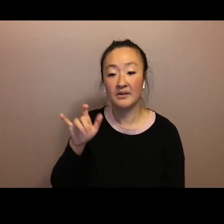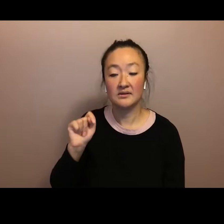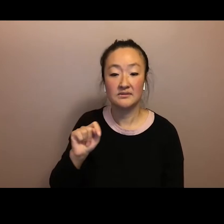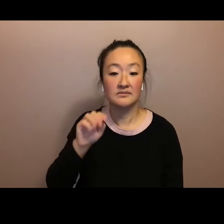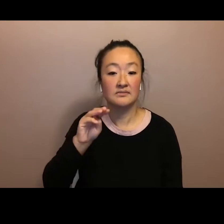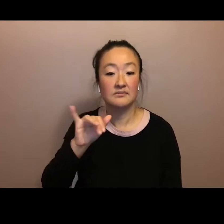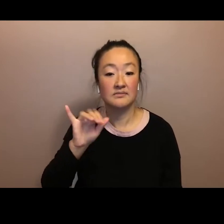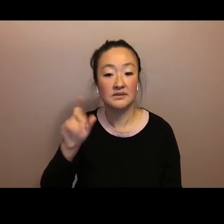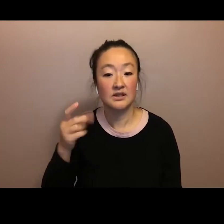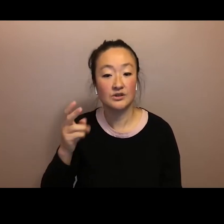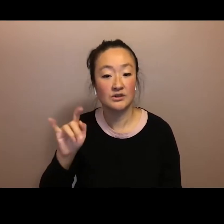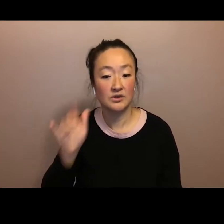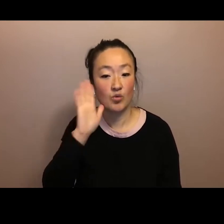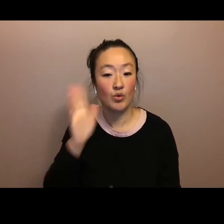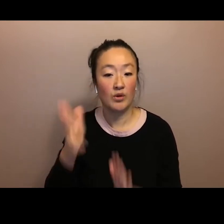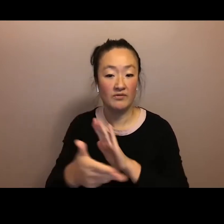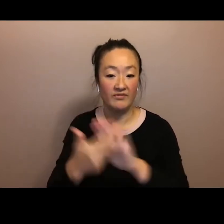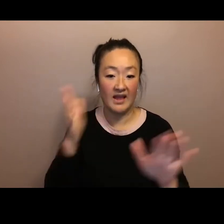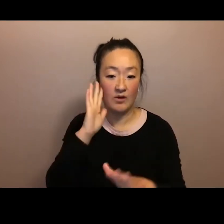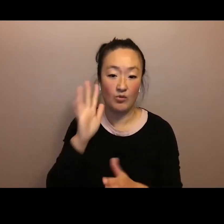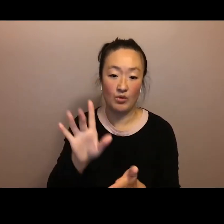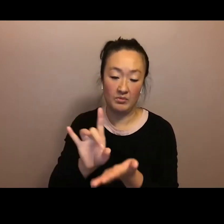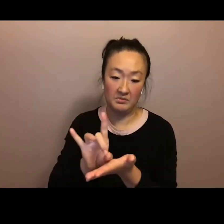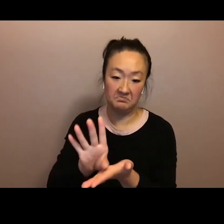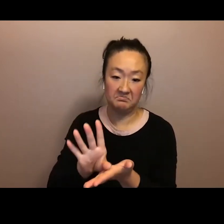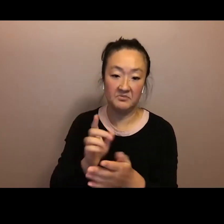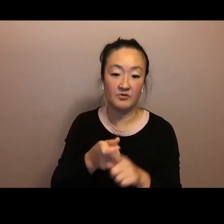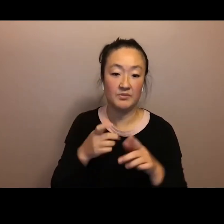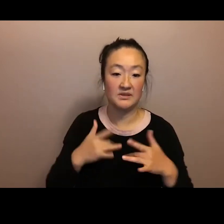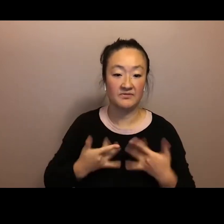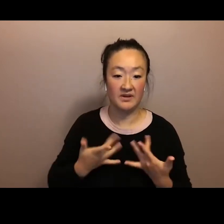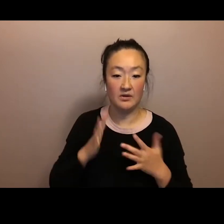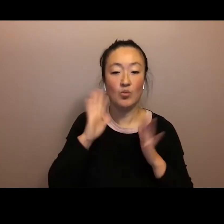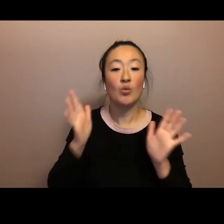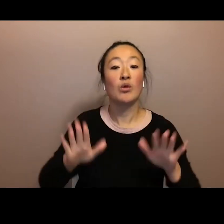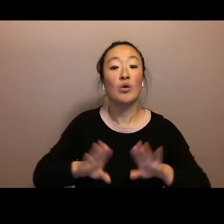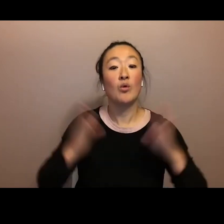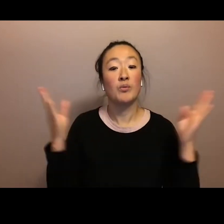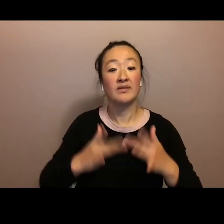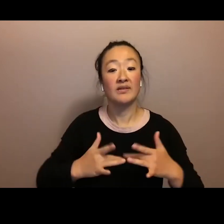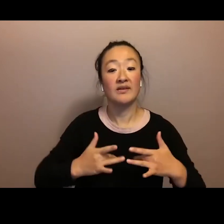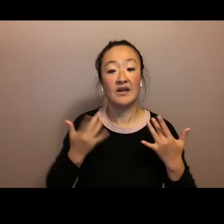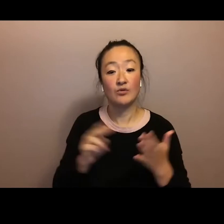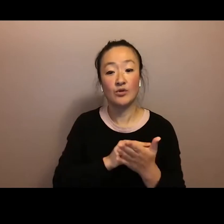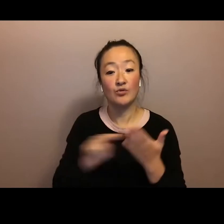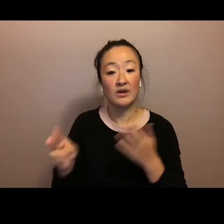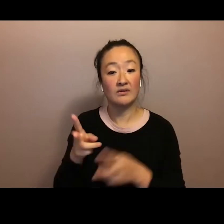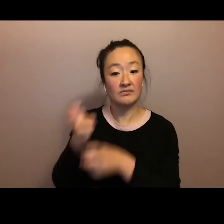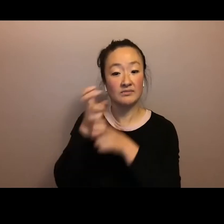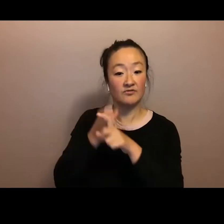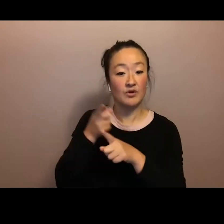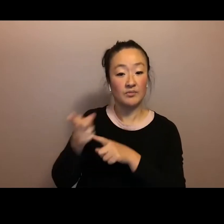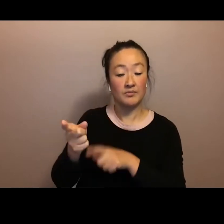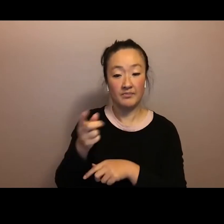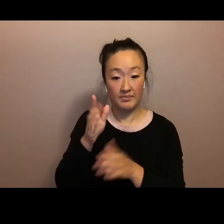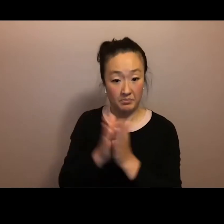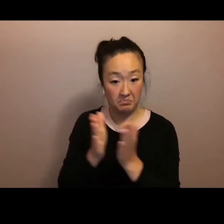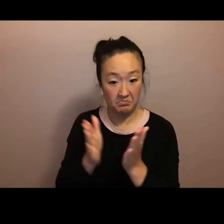bottom of your screen. I'll introduce Jamaica and Teresa briefly, and then we'll turn the mic over to Jamaica.